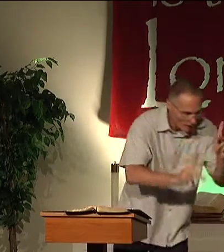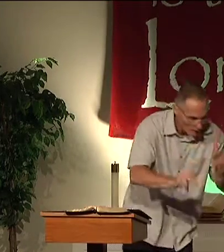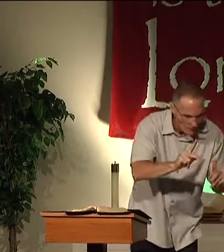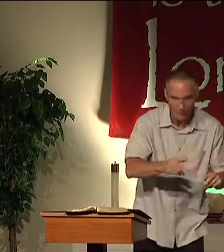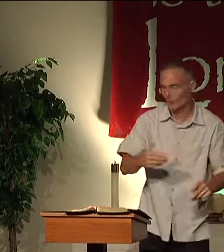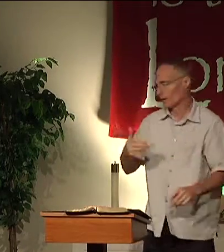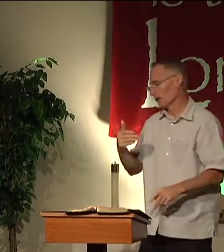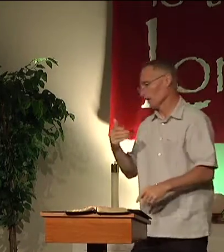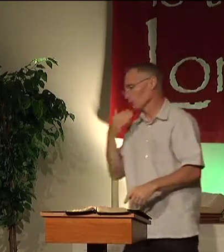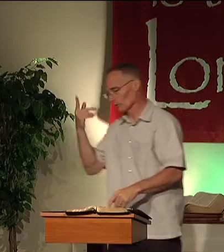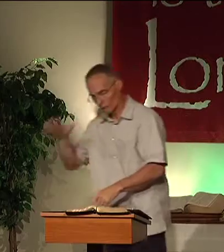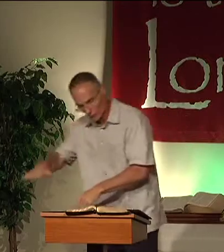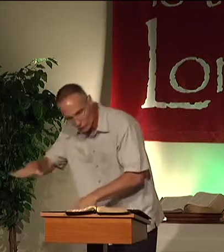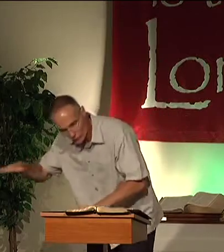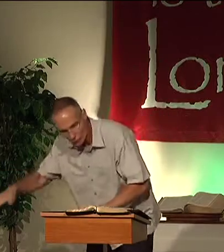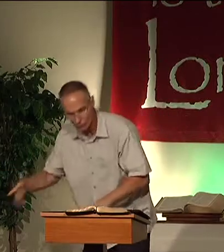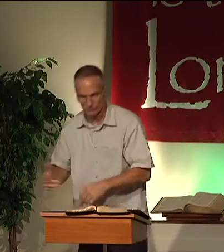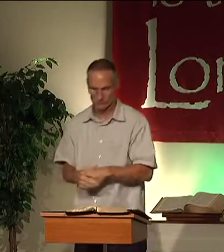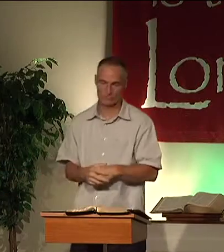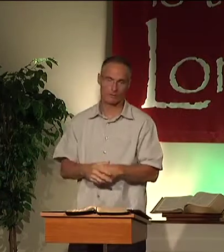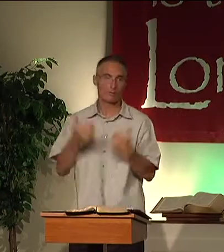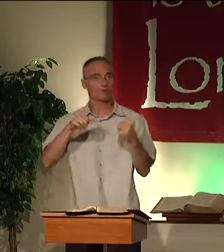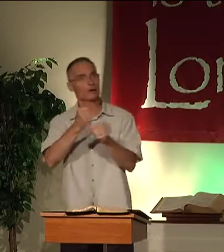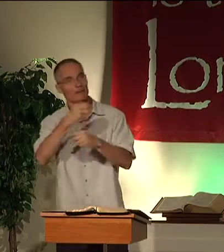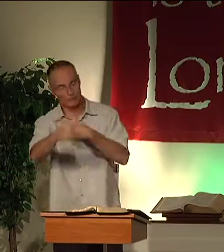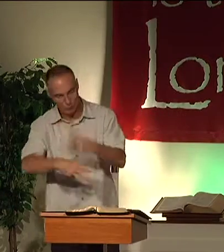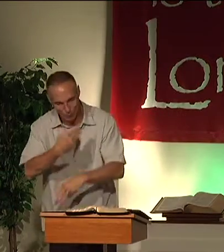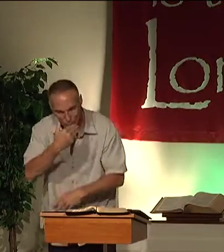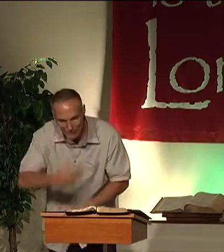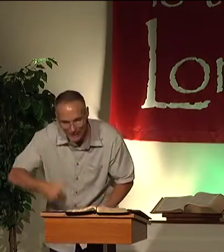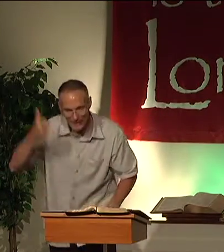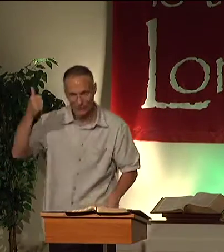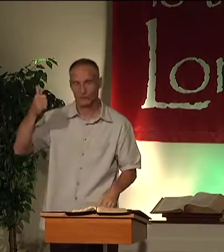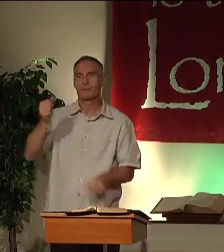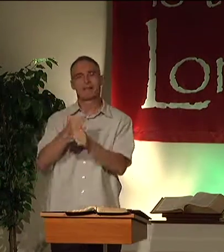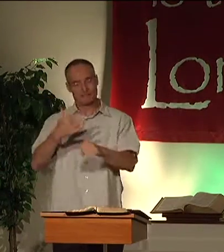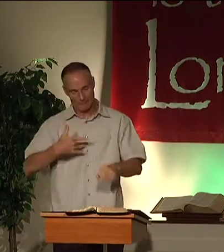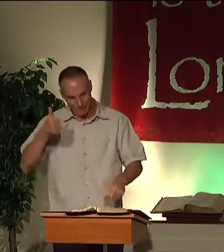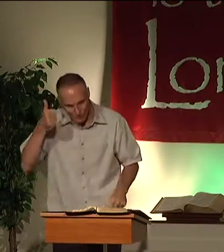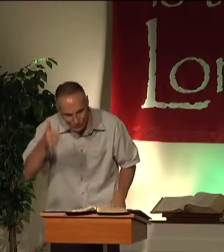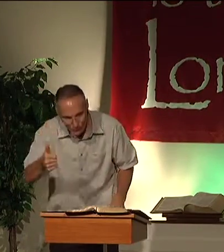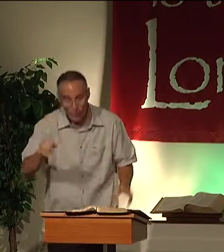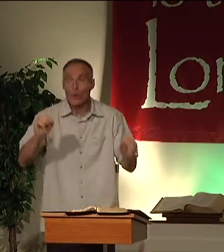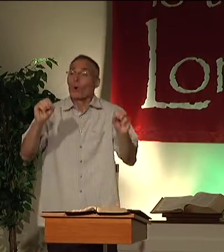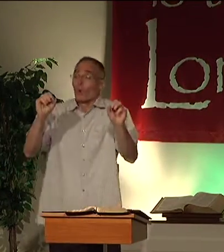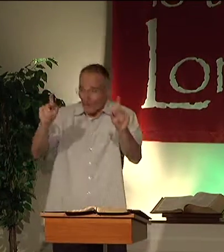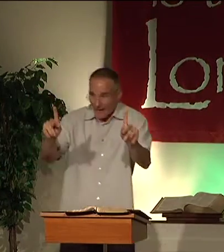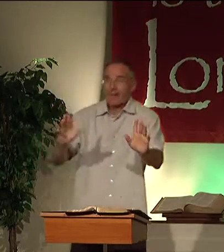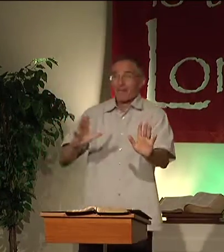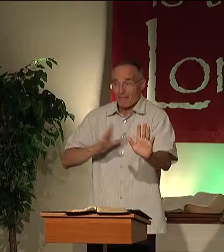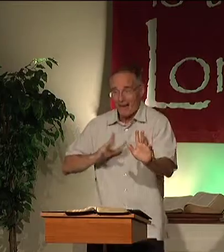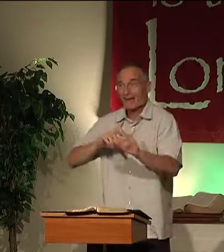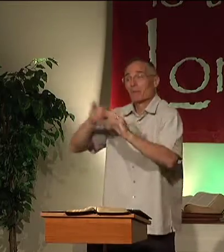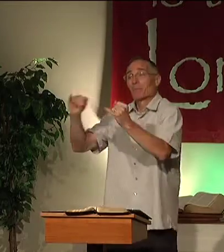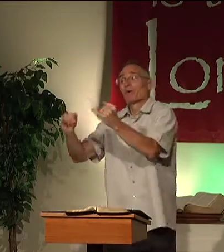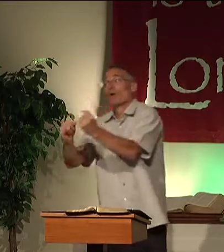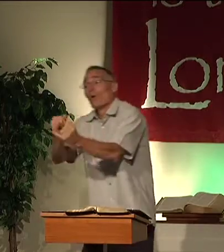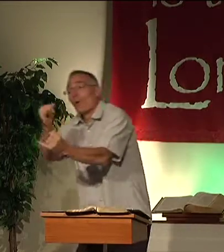Well, I'm helping people. This is good for children. I'm trying to make the world better. It makes me feel good. Okay,